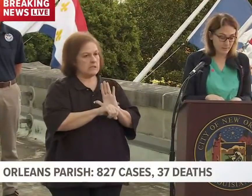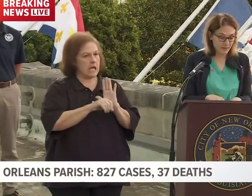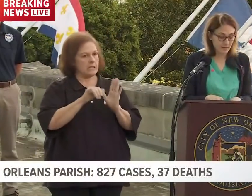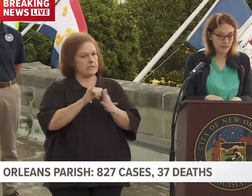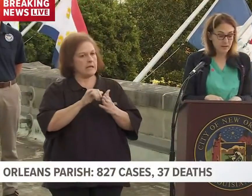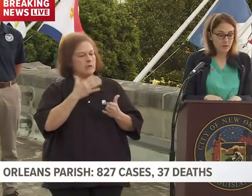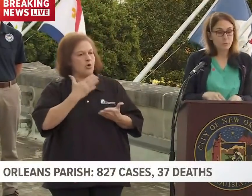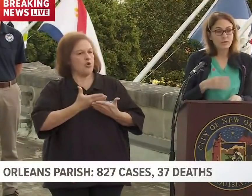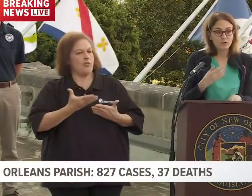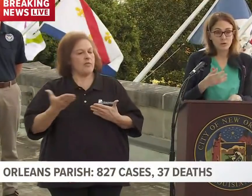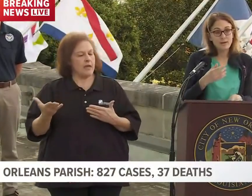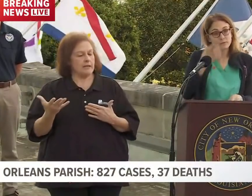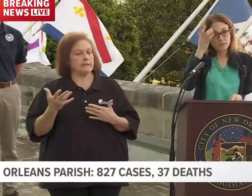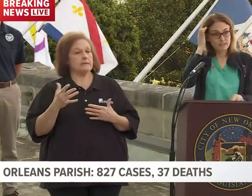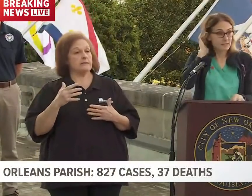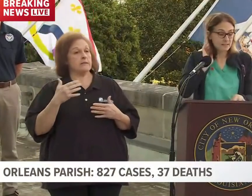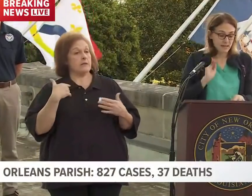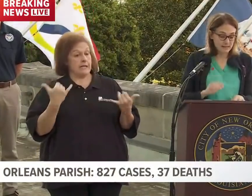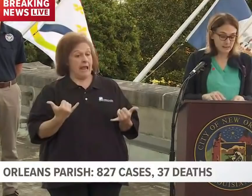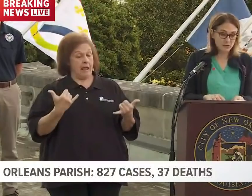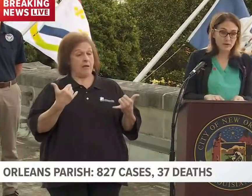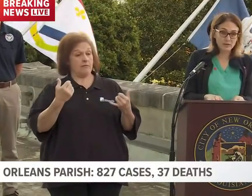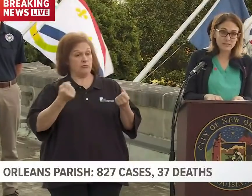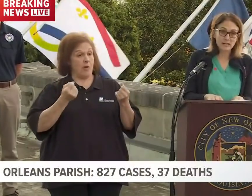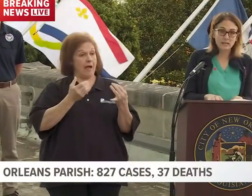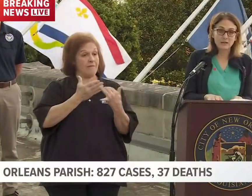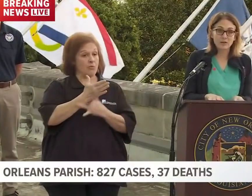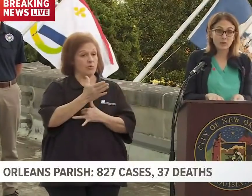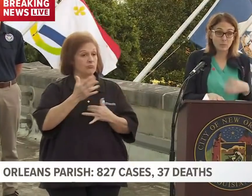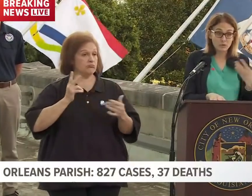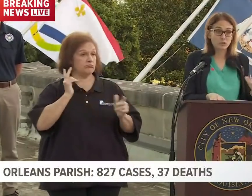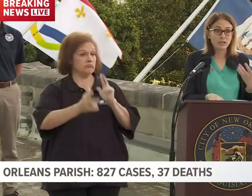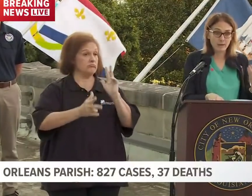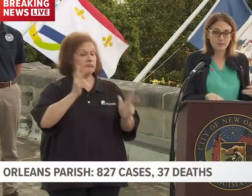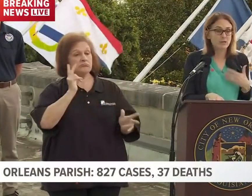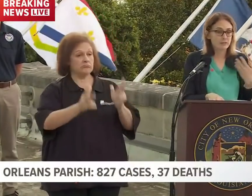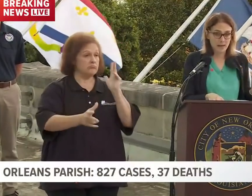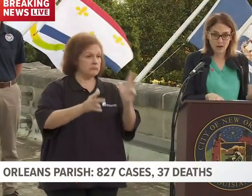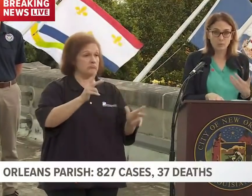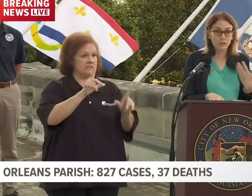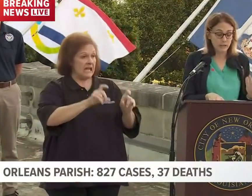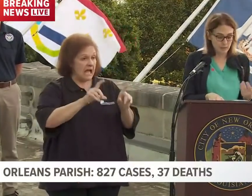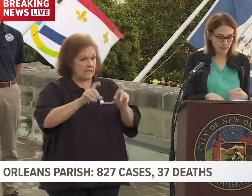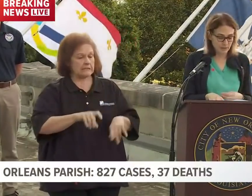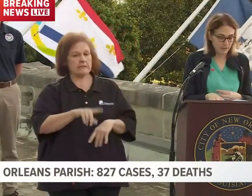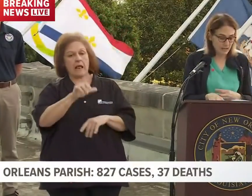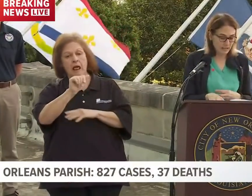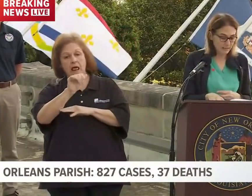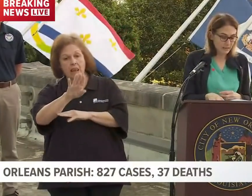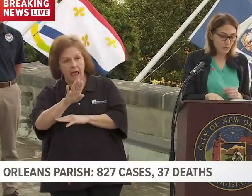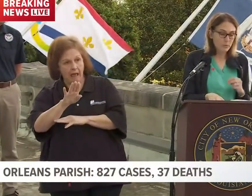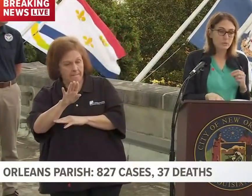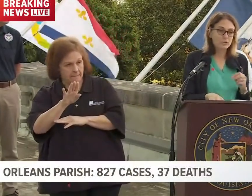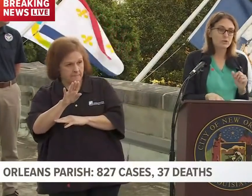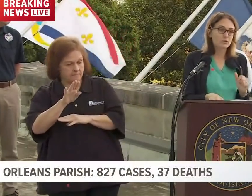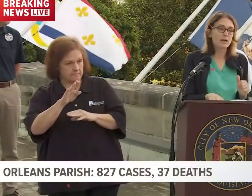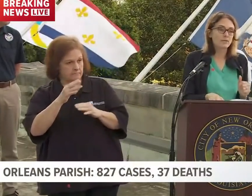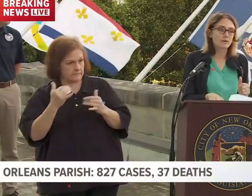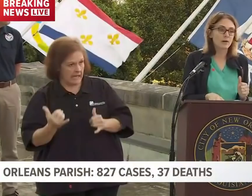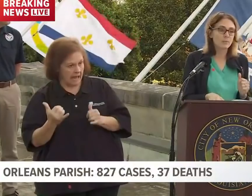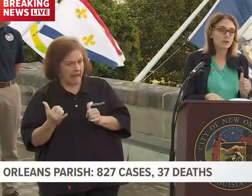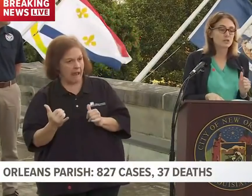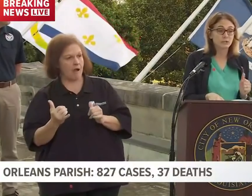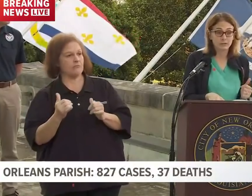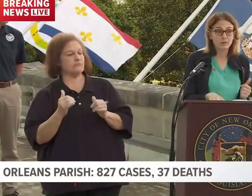development. With our drive-through testing sites that you've all seen and the commercial lab results now really coming online, we will soon